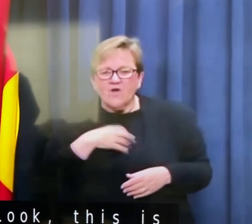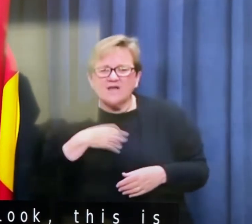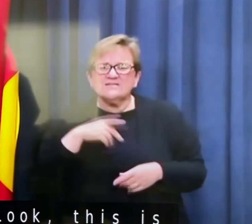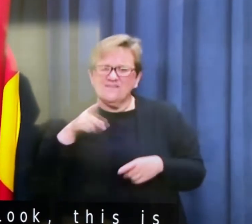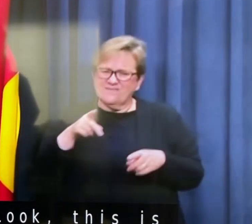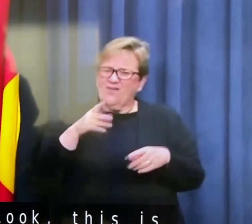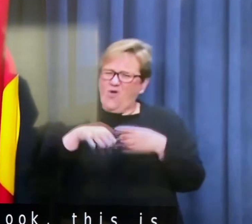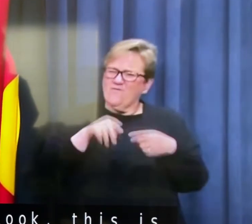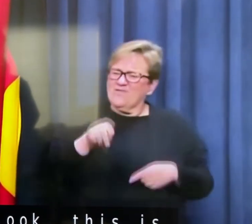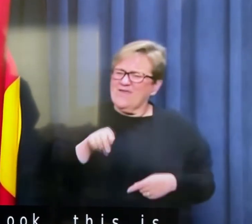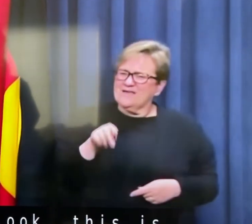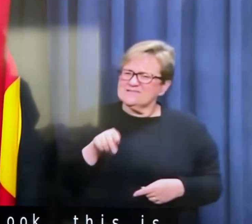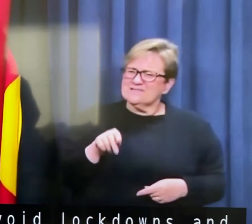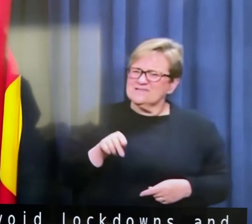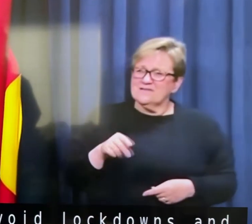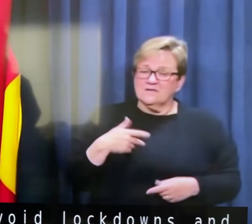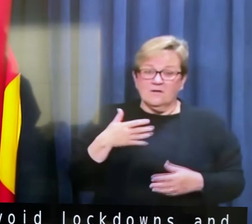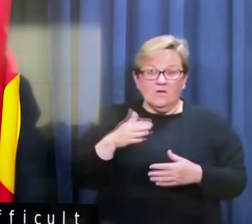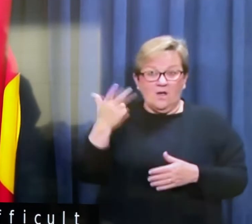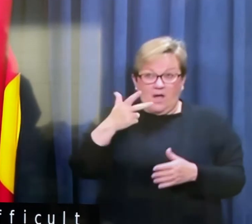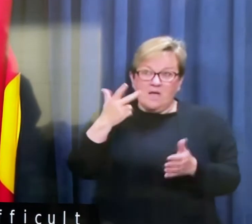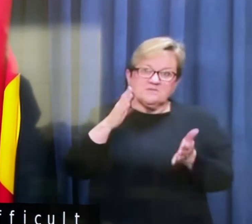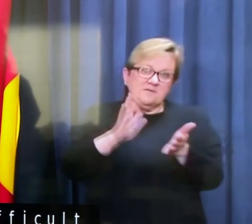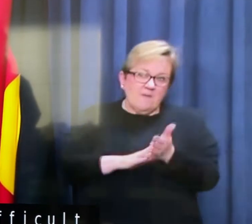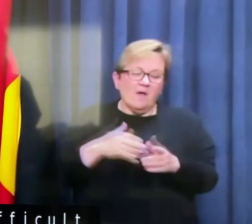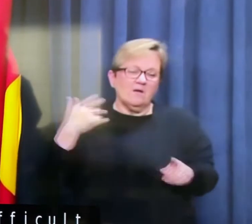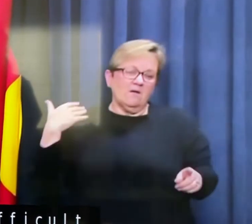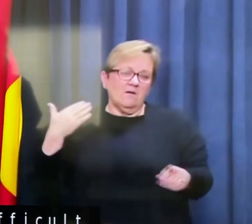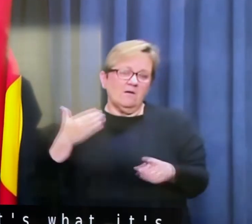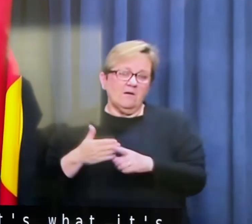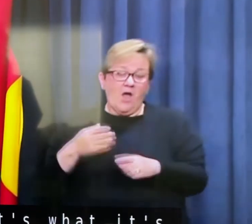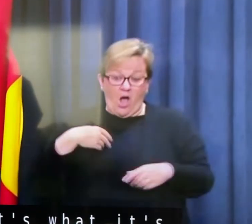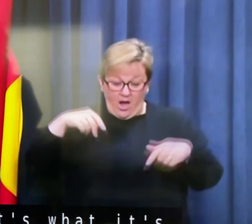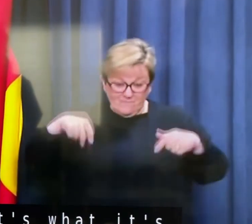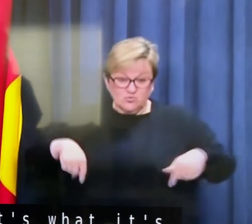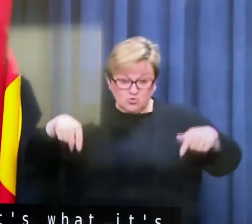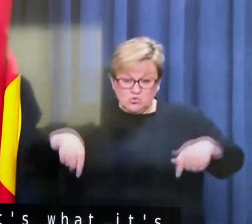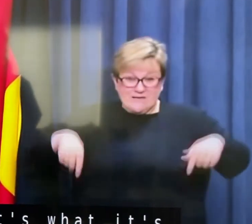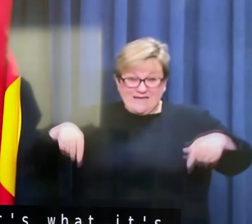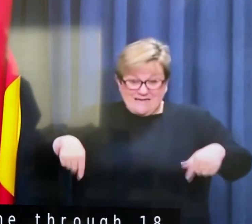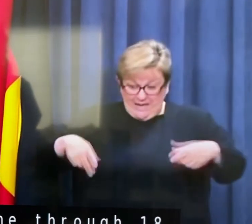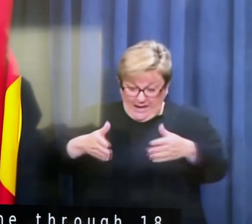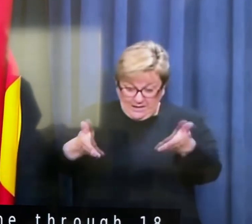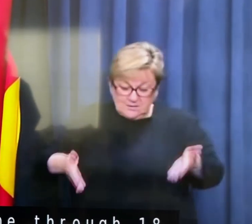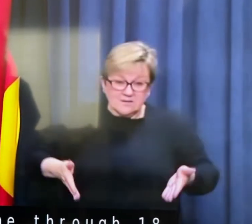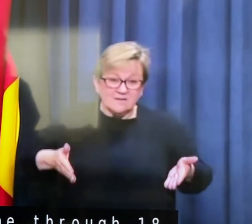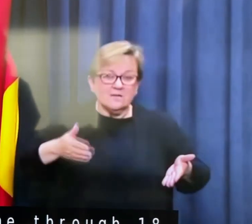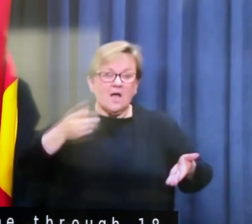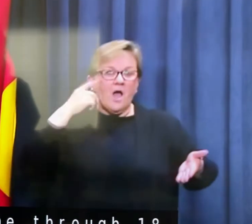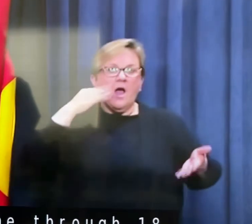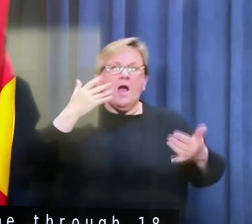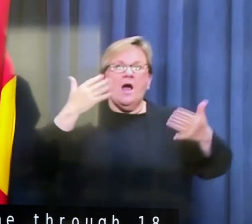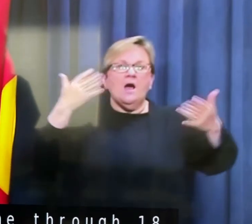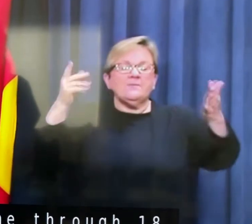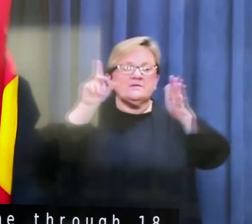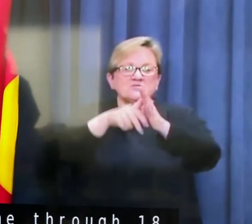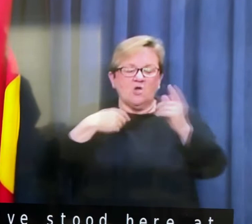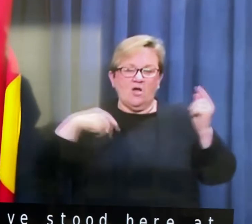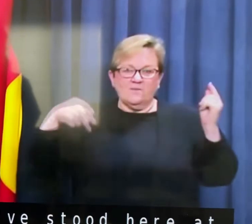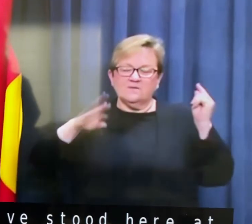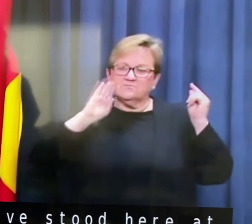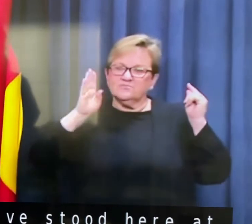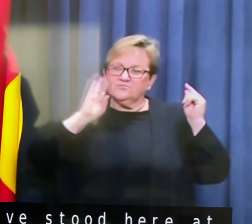That's what it's about. Um, we've gone through 18 months of this. I I was put here at this very podium on probably scores of occasions.